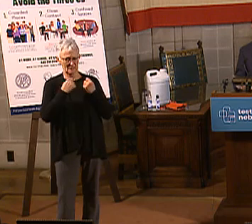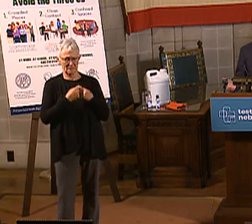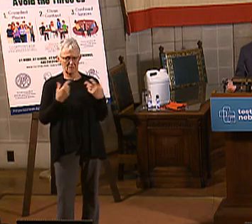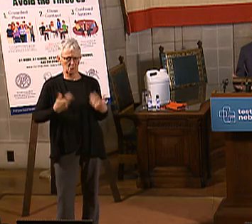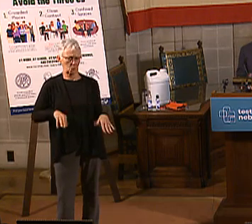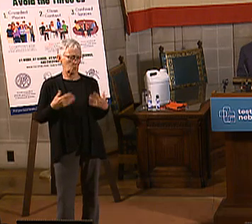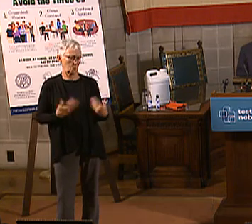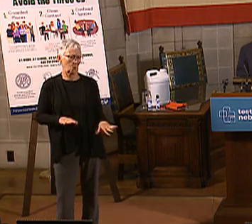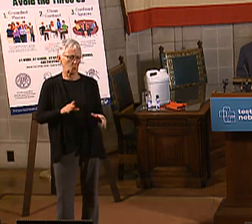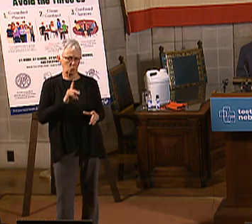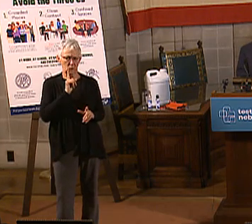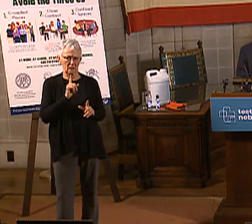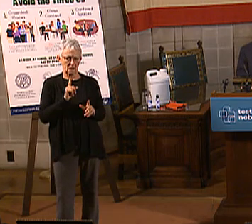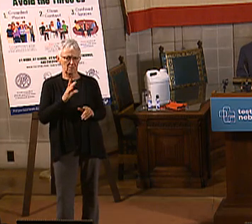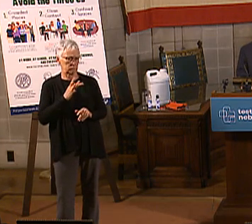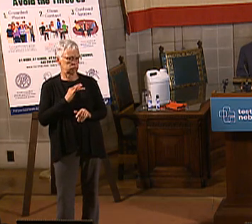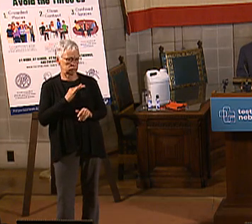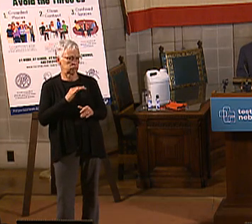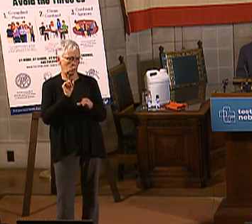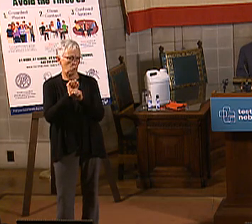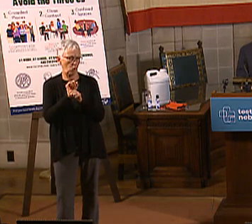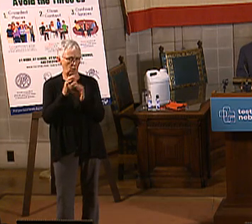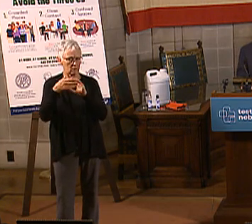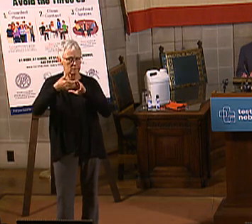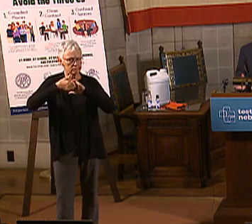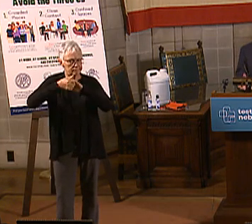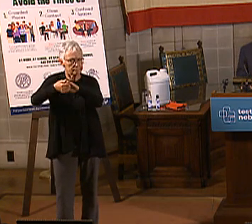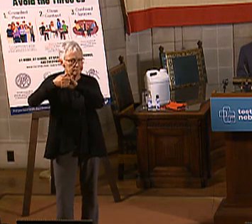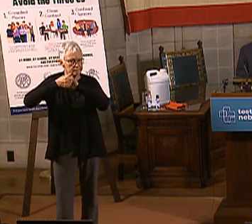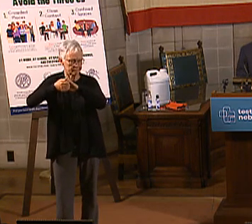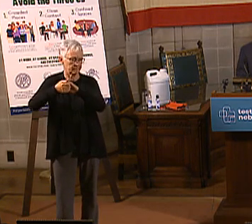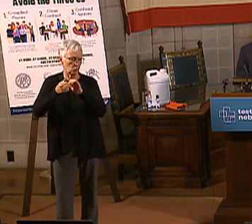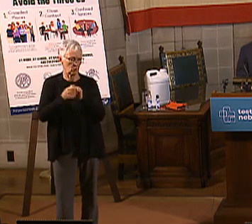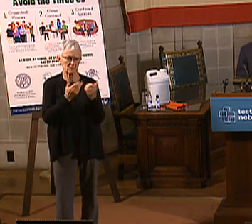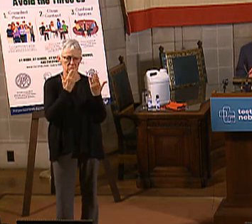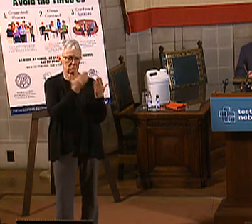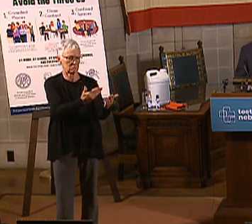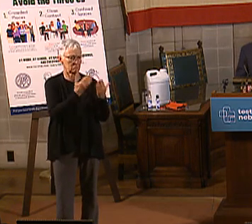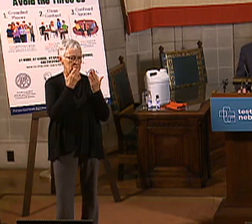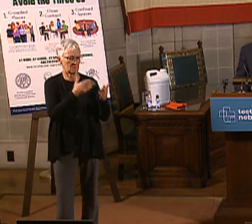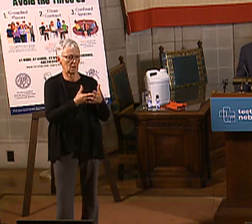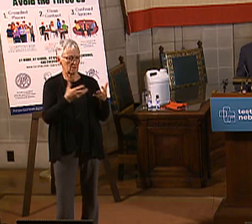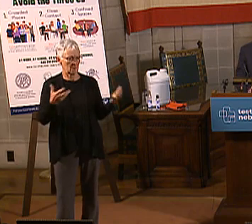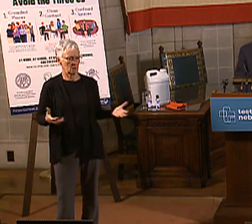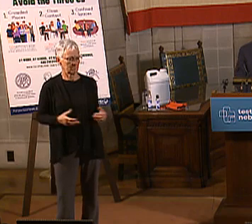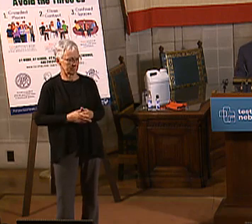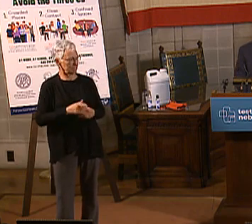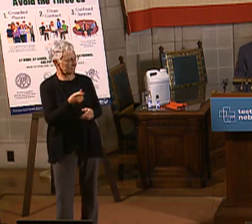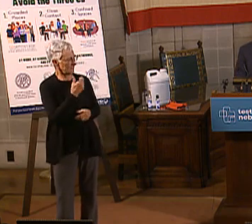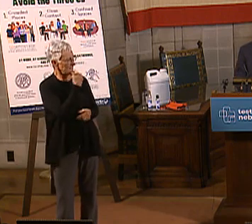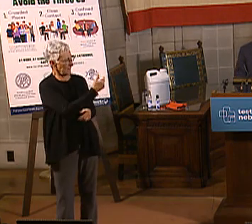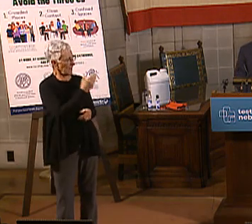this pandemic, but getting our waiver and all the other things that you've got going on in the place. So thank you so much. We really, really appreciate it. Governor.